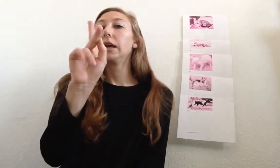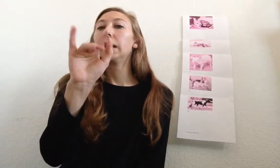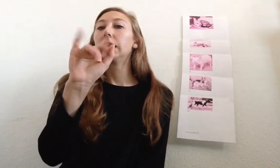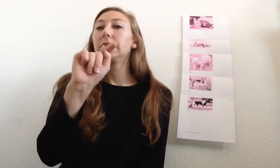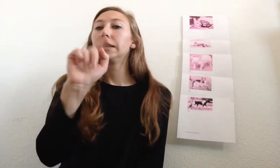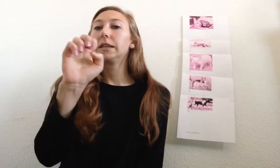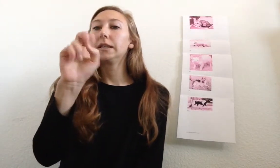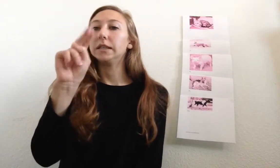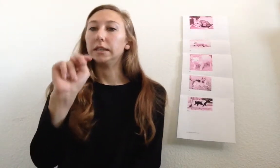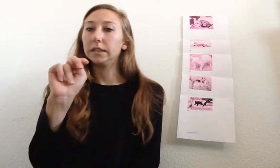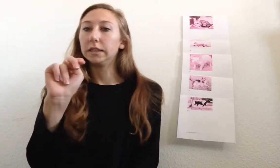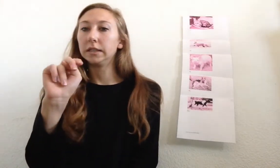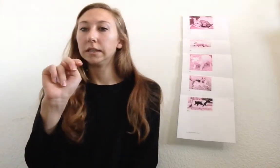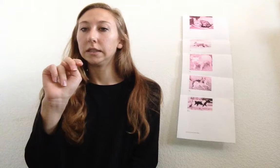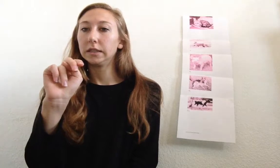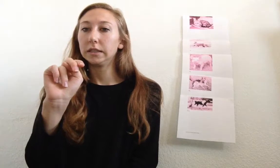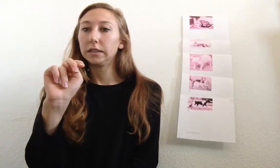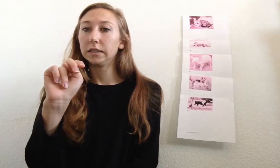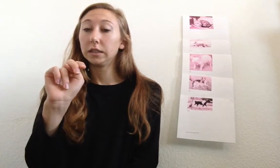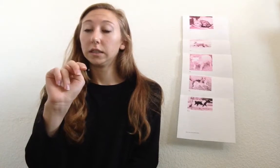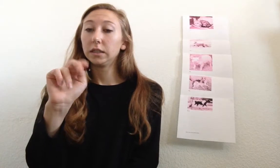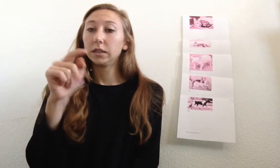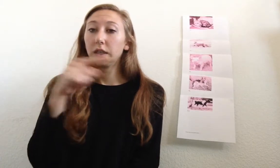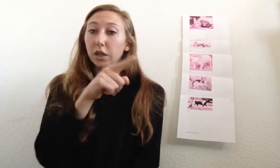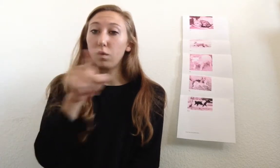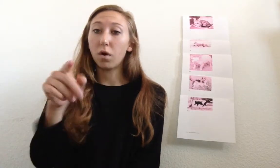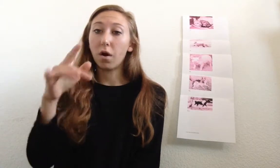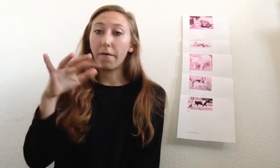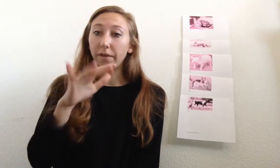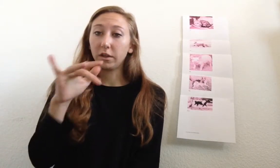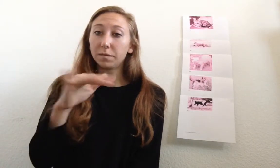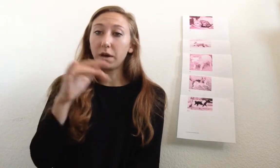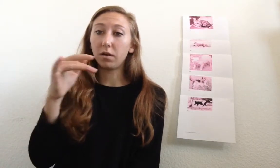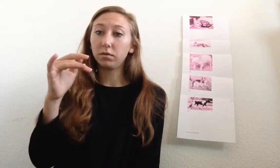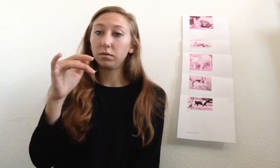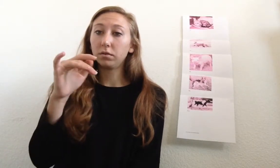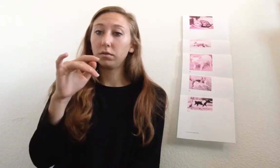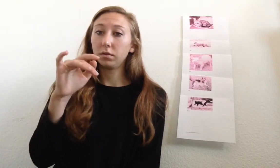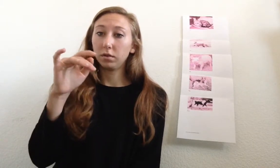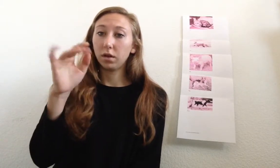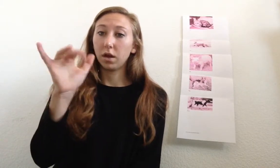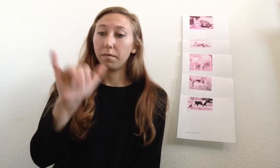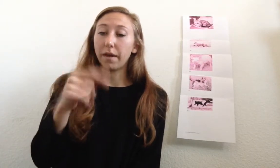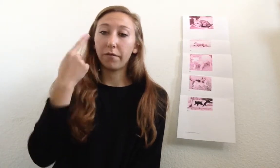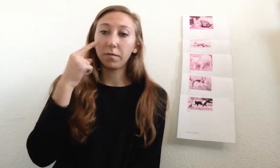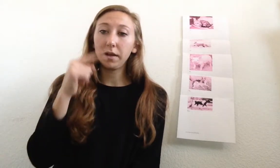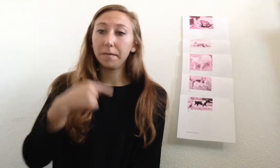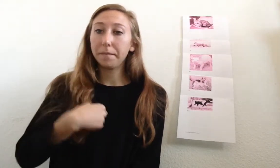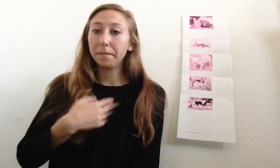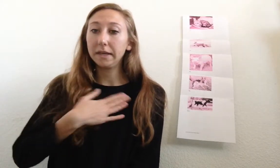Kitten. Can you all fingerspell that for me? Please?